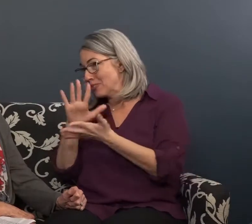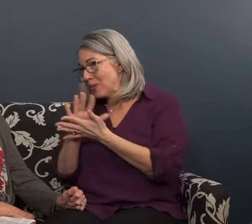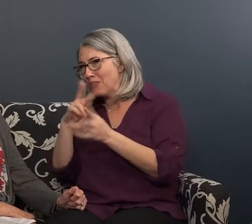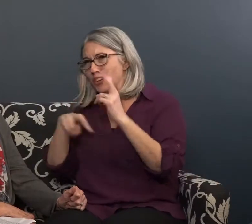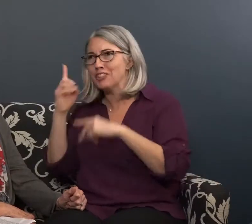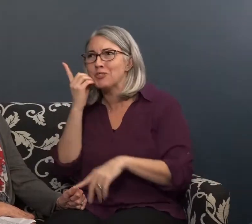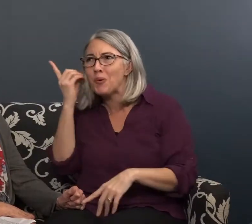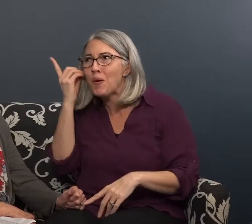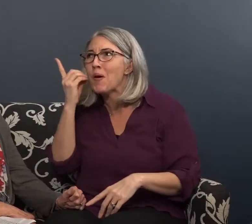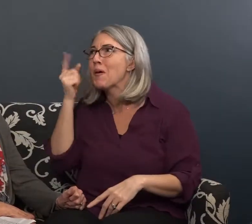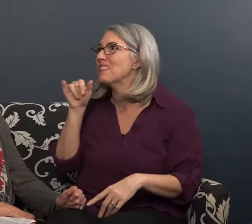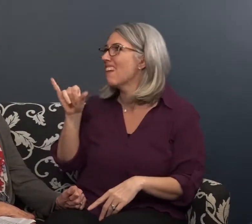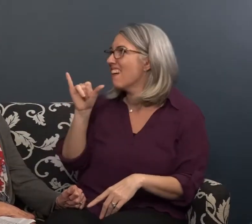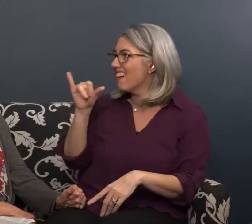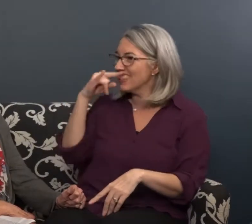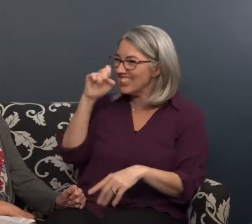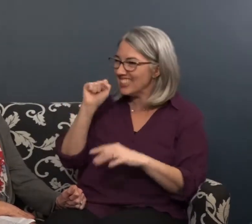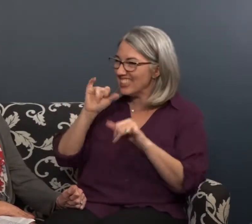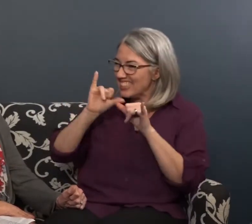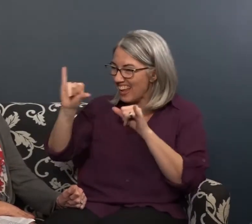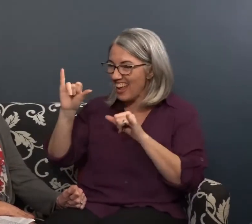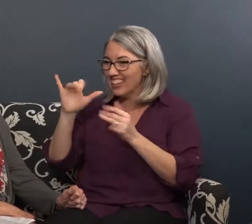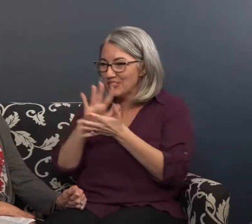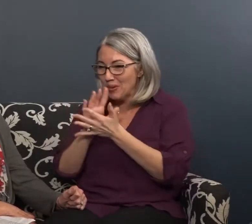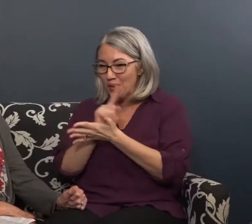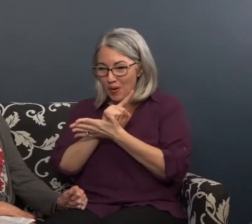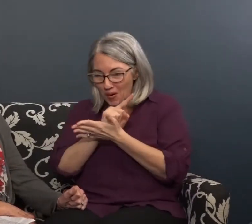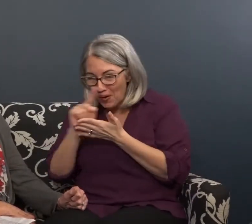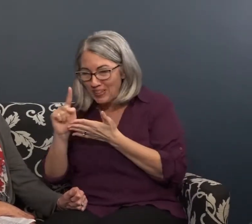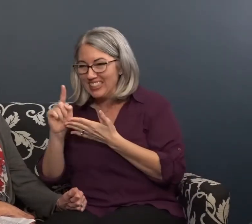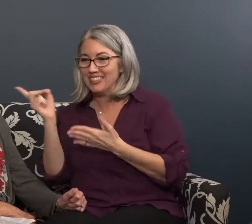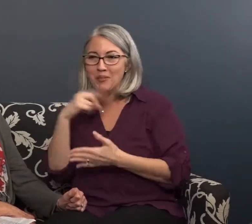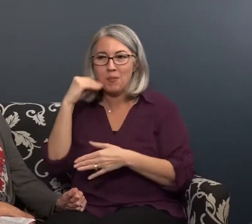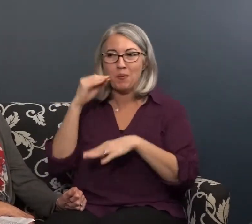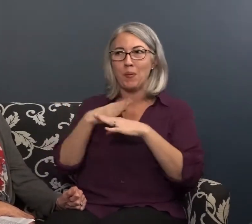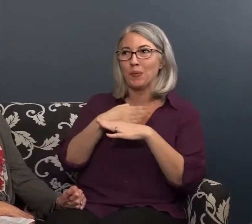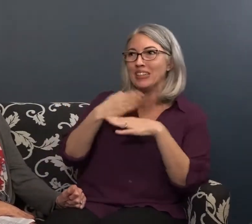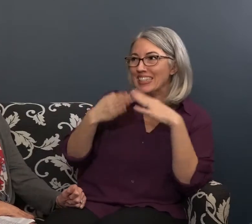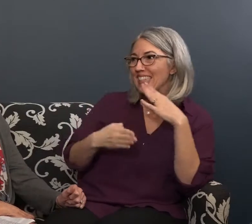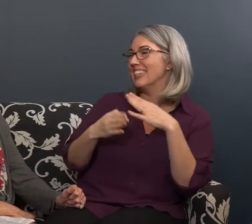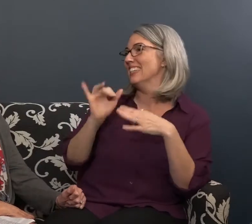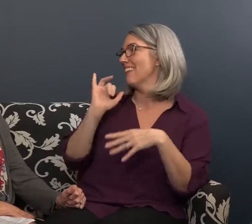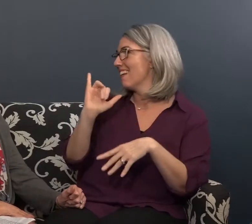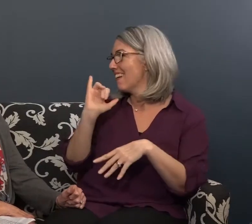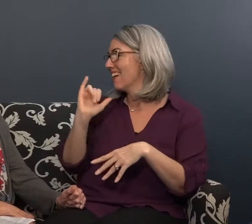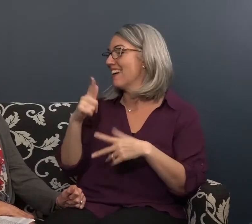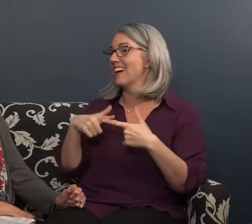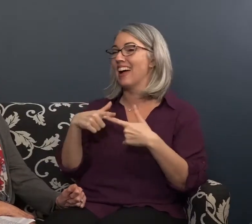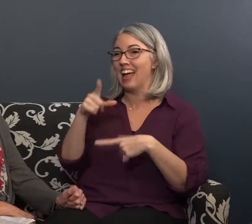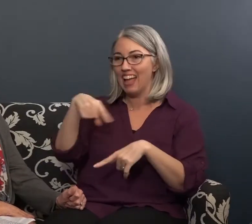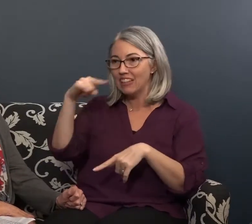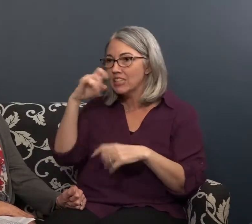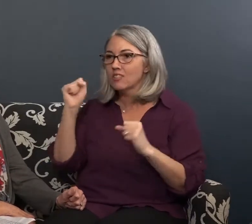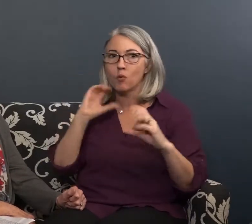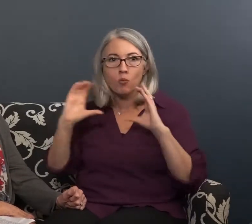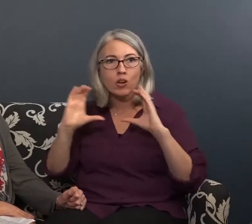yeah it was amazing that we went back to the school and there was the dorm and I was looking at the school